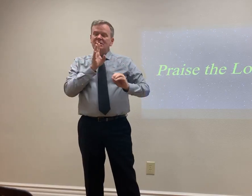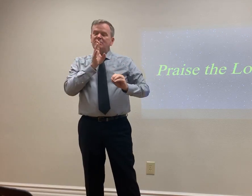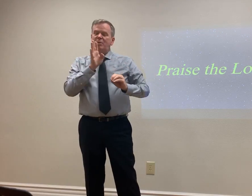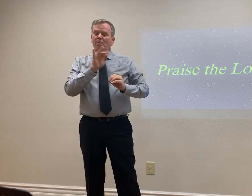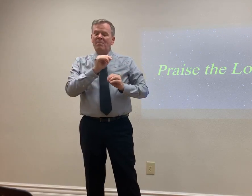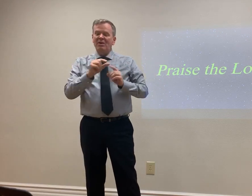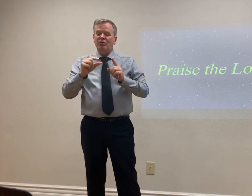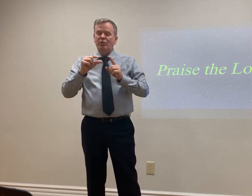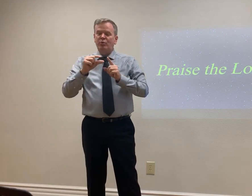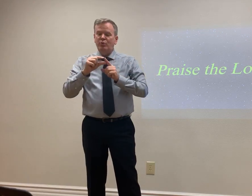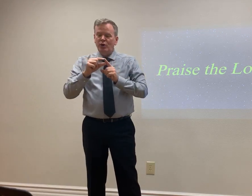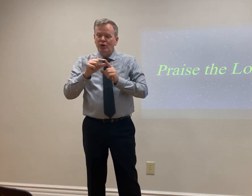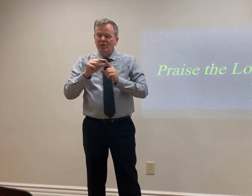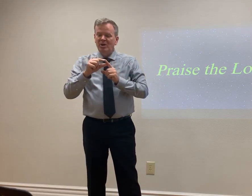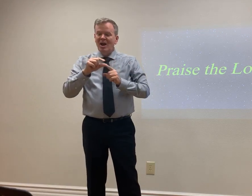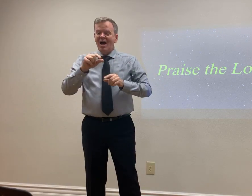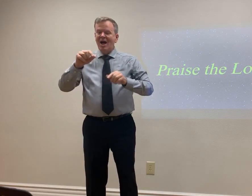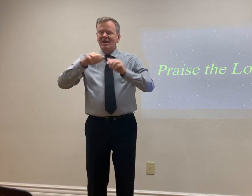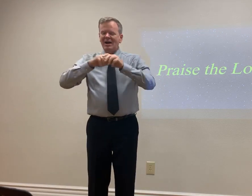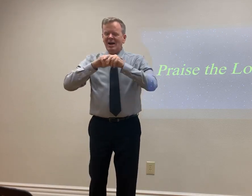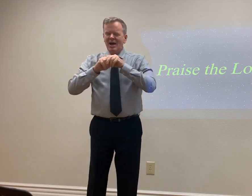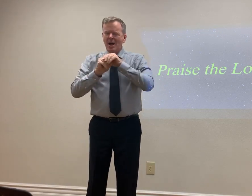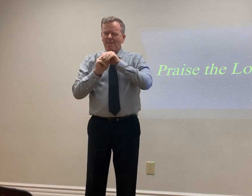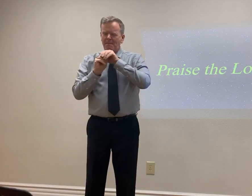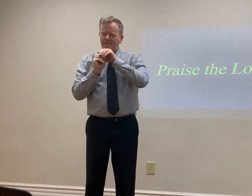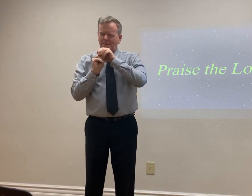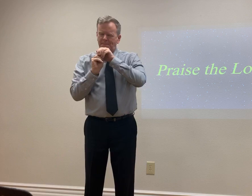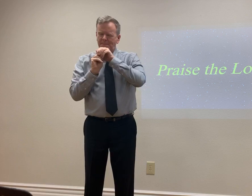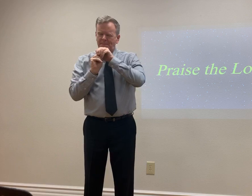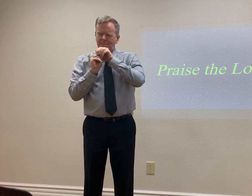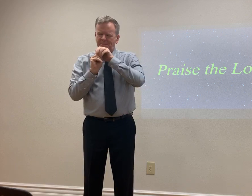He spoke things with his voice into existence and they appeared.